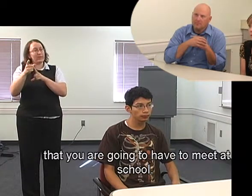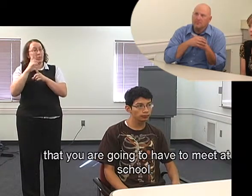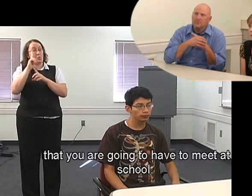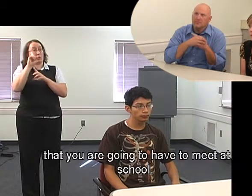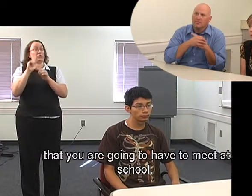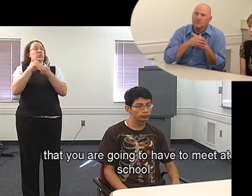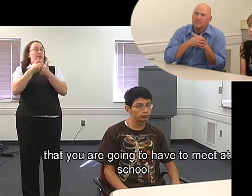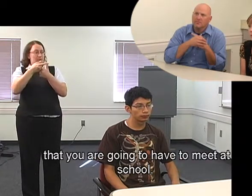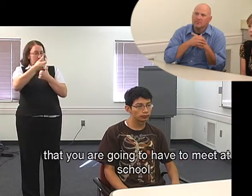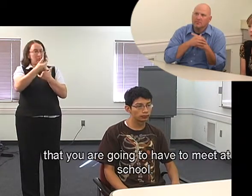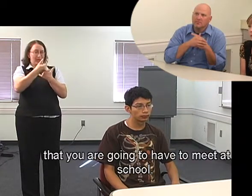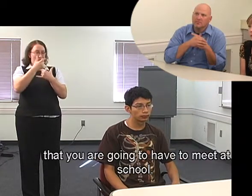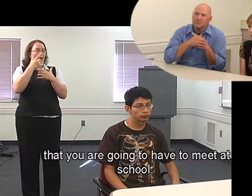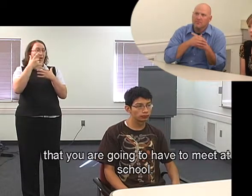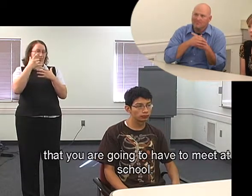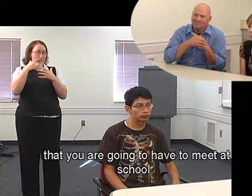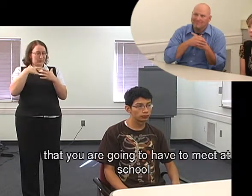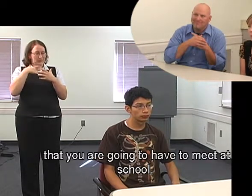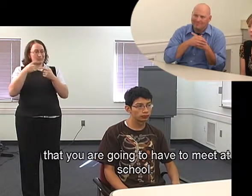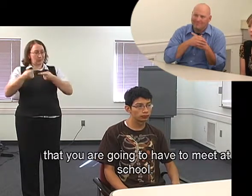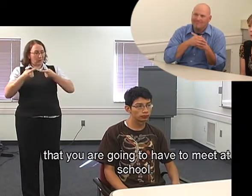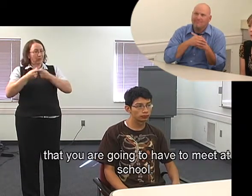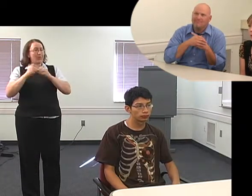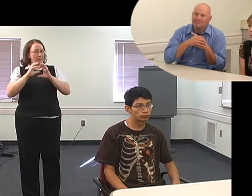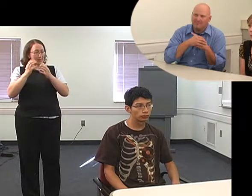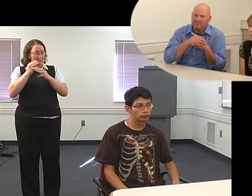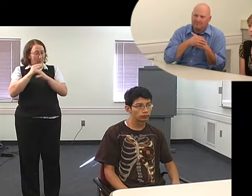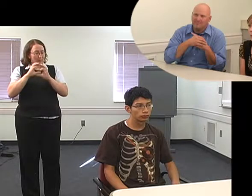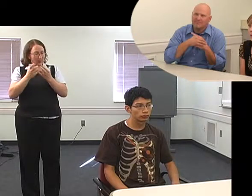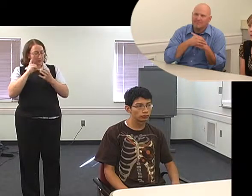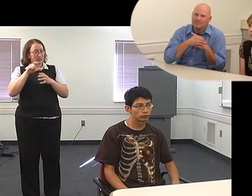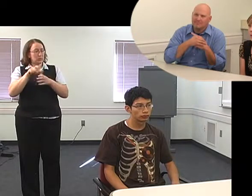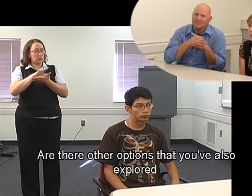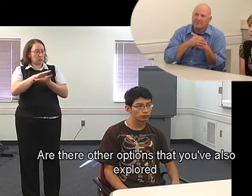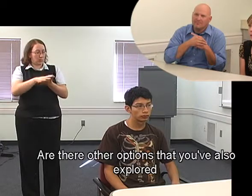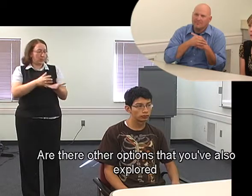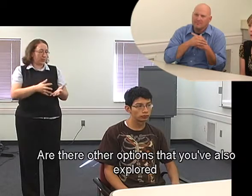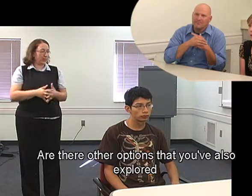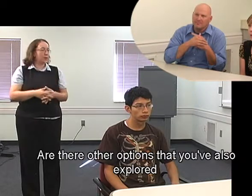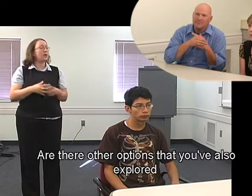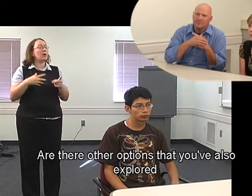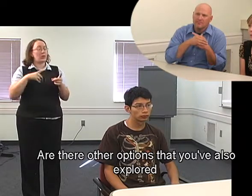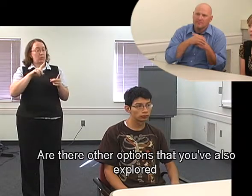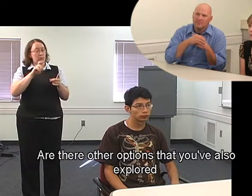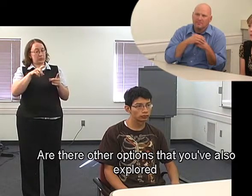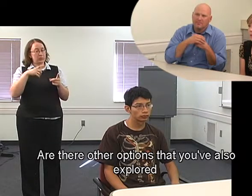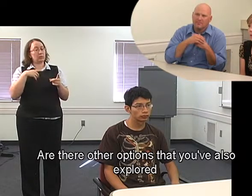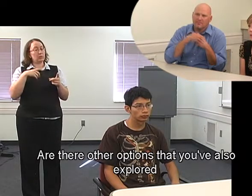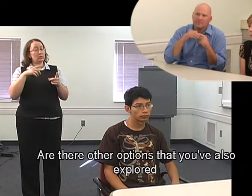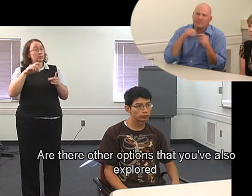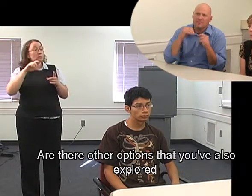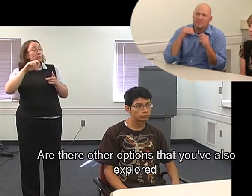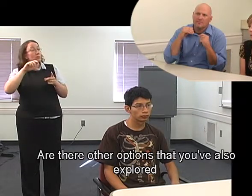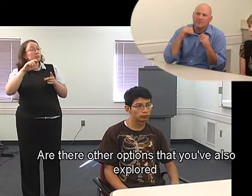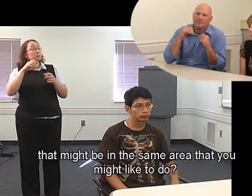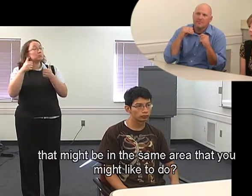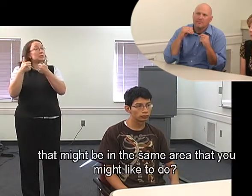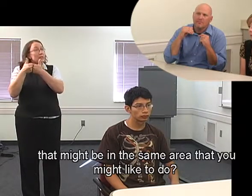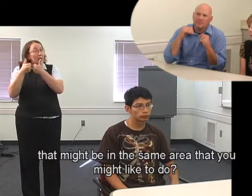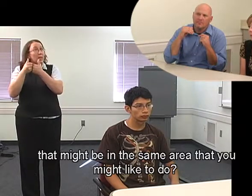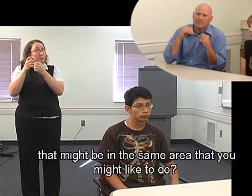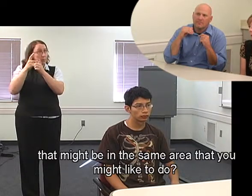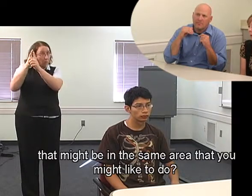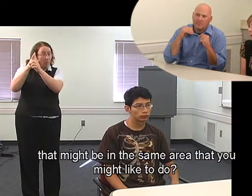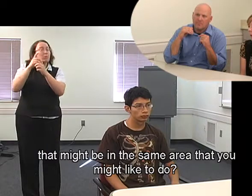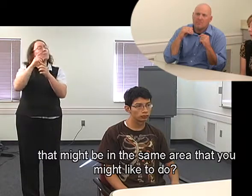challenges that you're going to have to meet at school are there other options that you've also explored that might